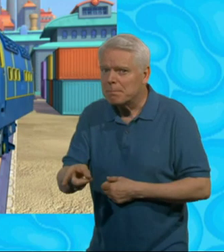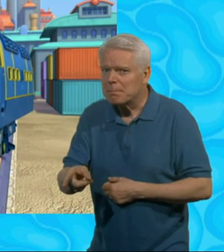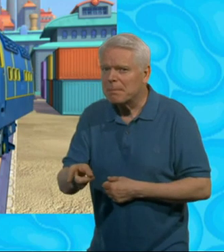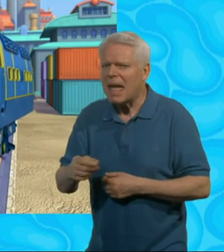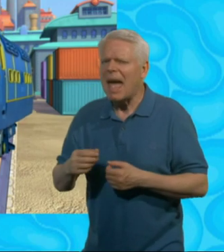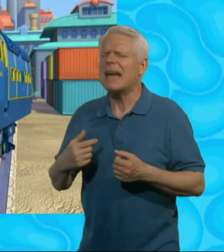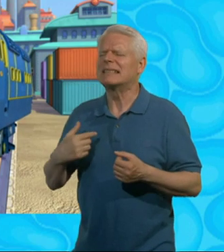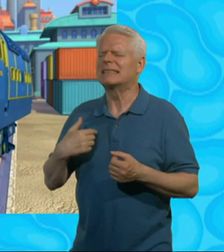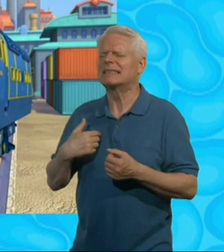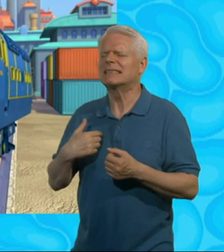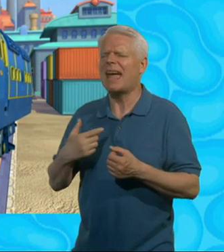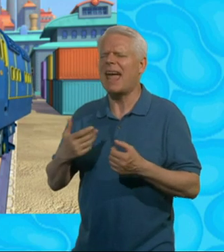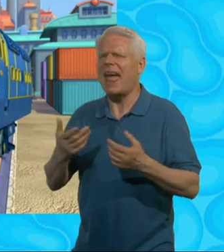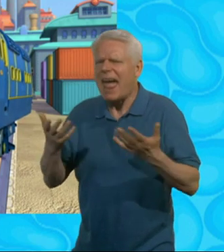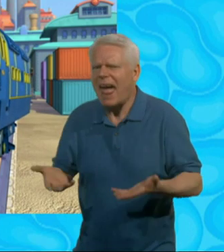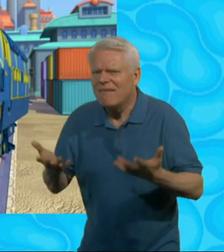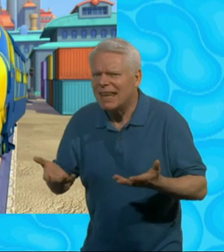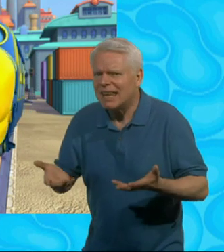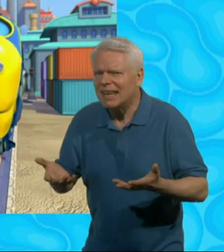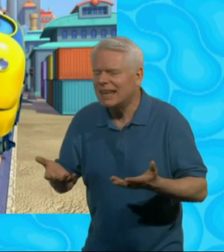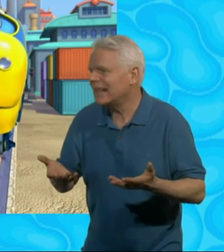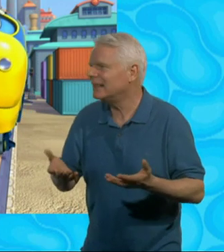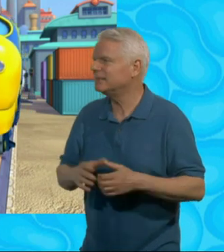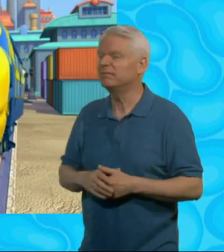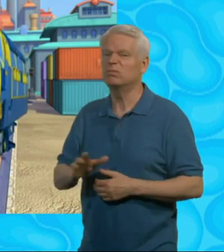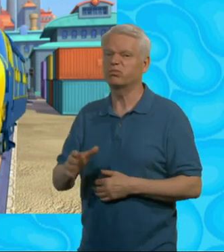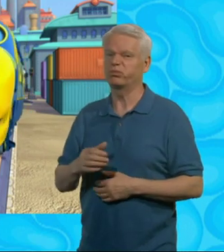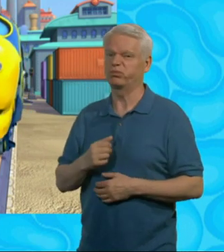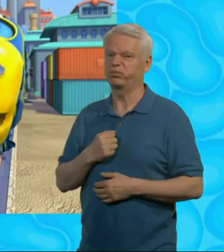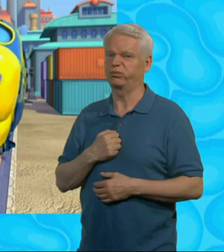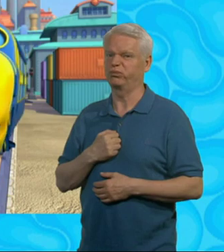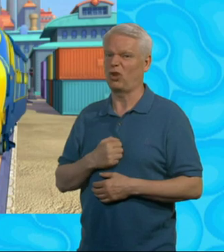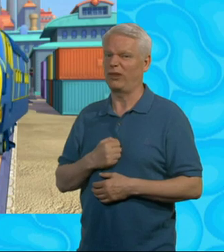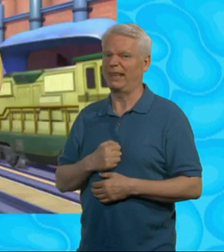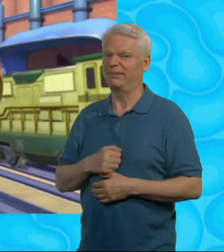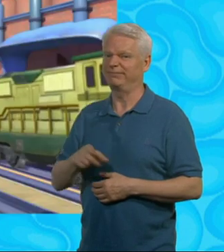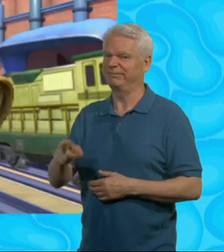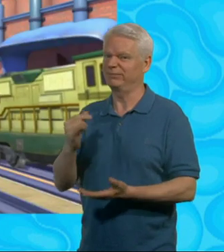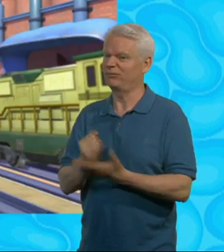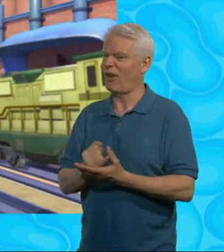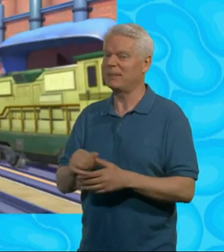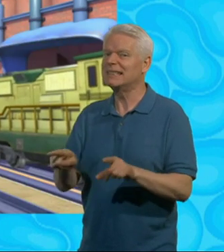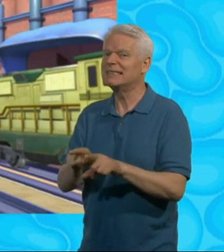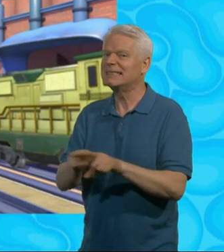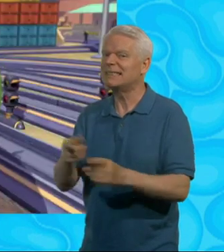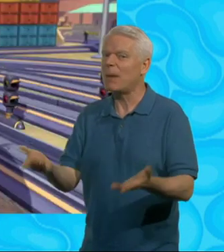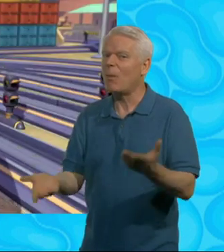but I'm afraid the load was exactly the same. Oh, so I don't get my badge. You can try again another time. Poor